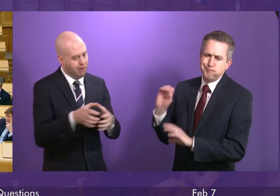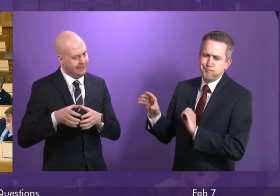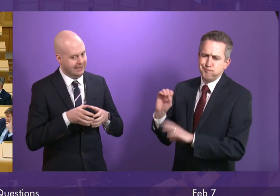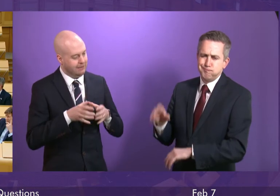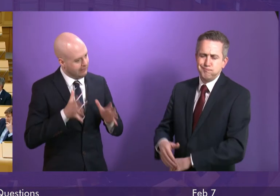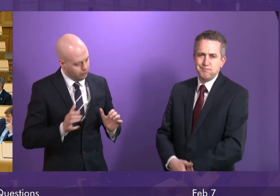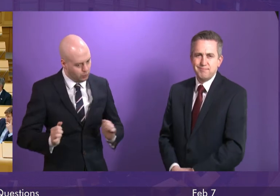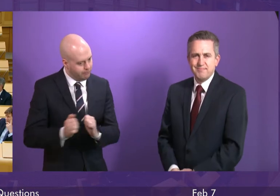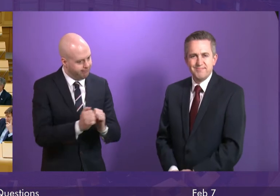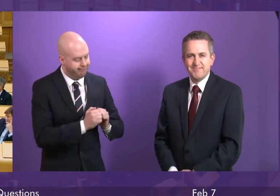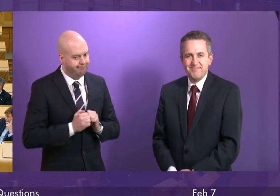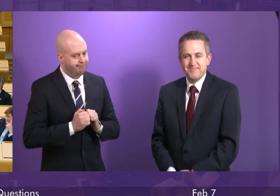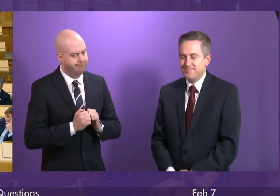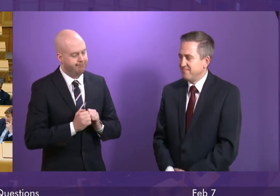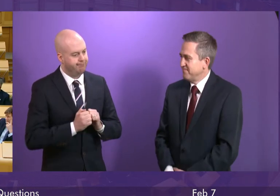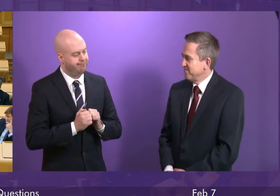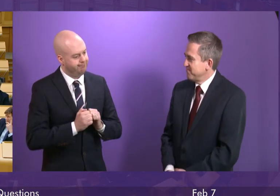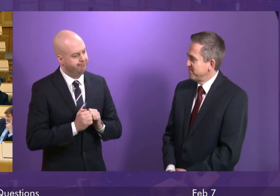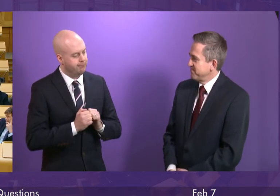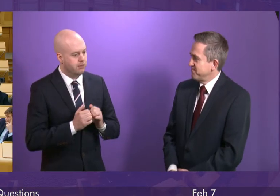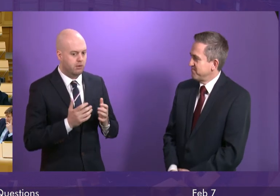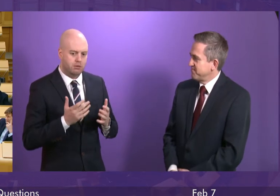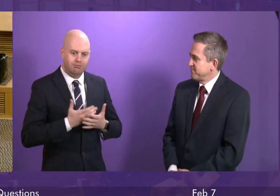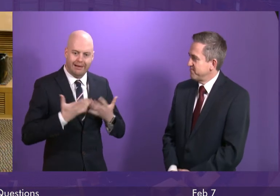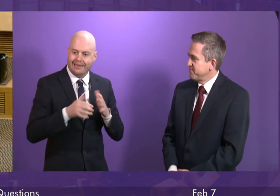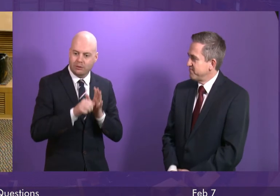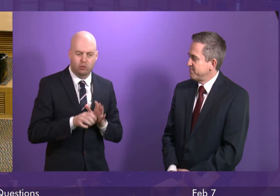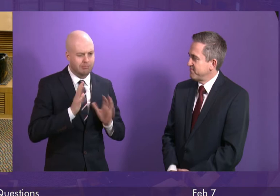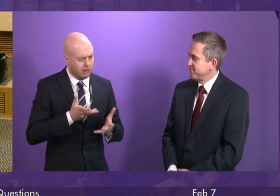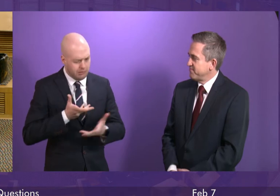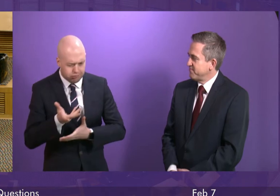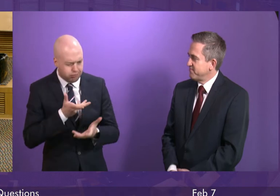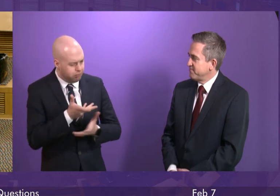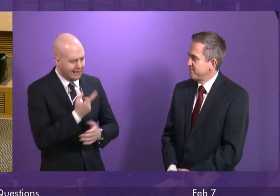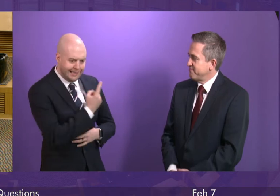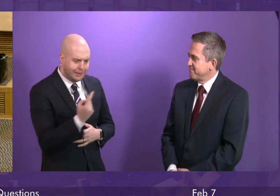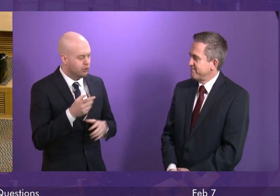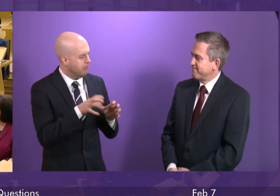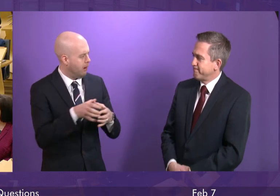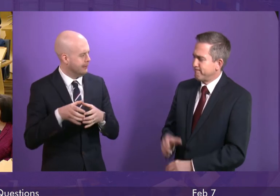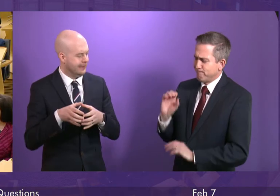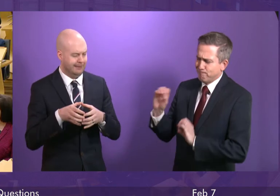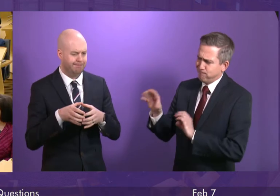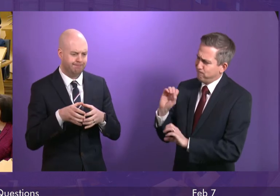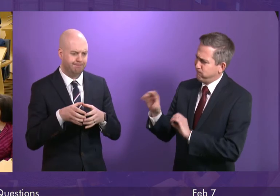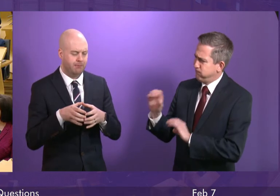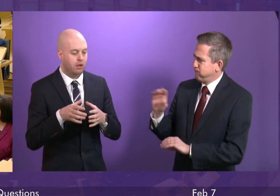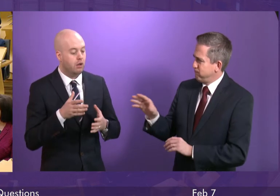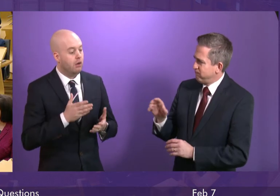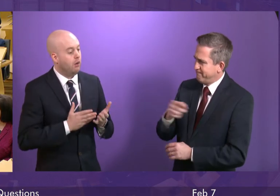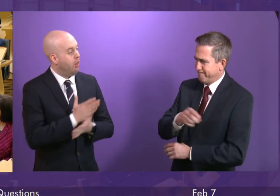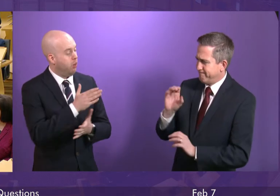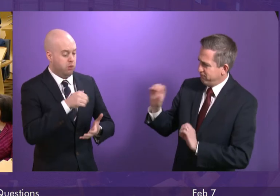specific issues. And of course, what we found in this budget process